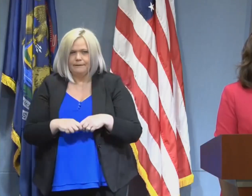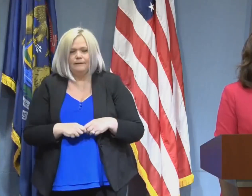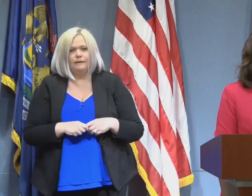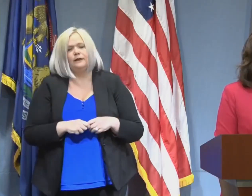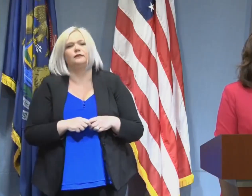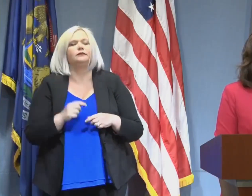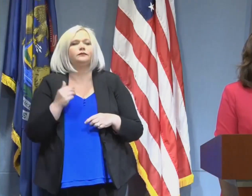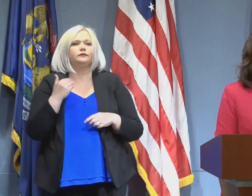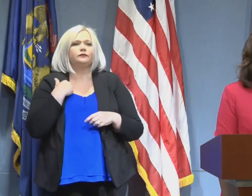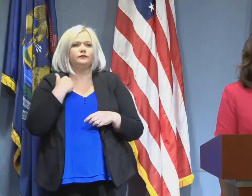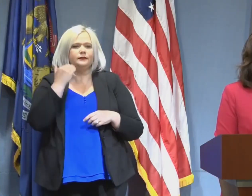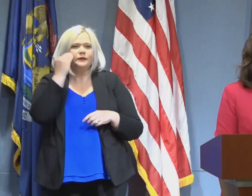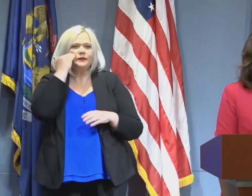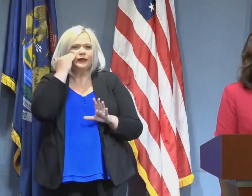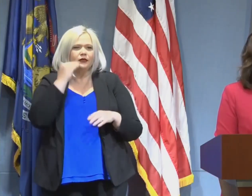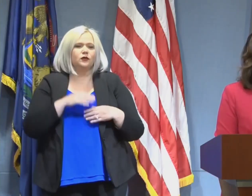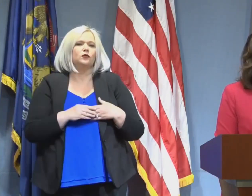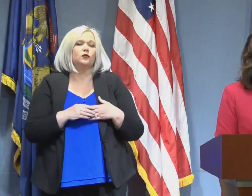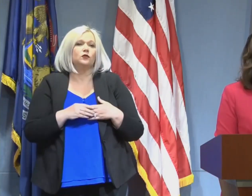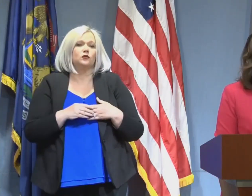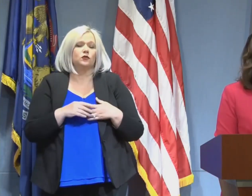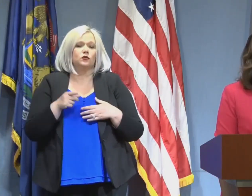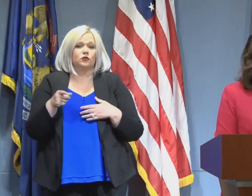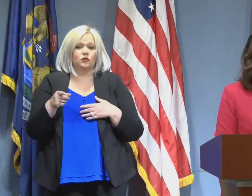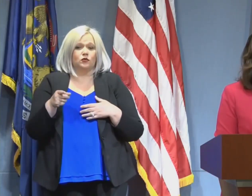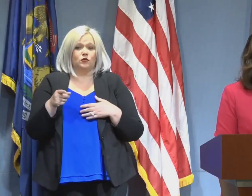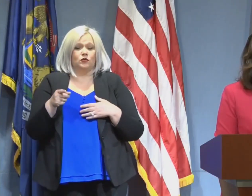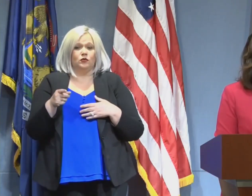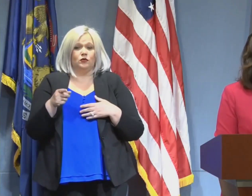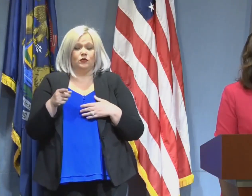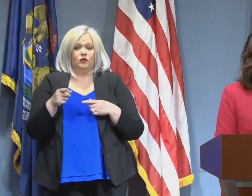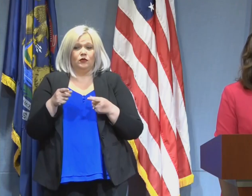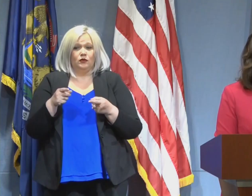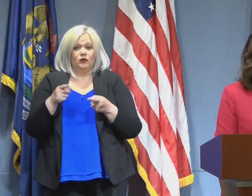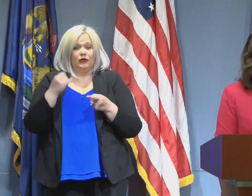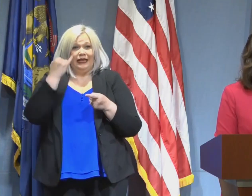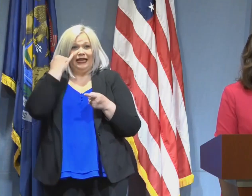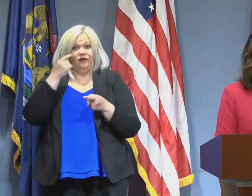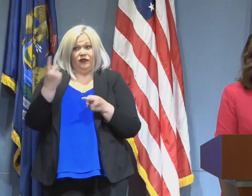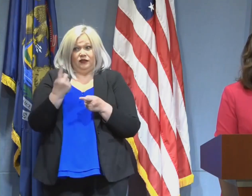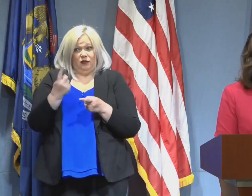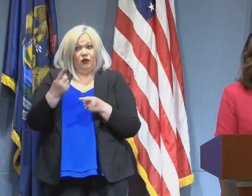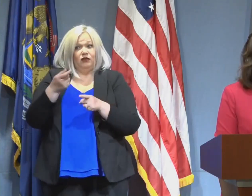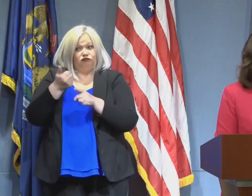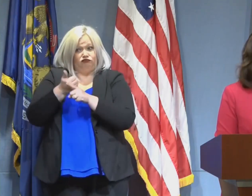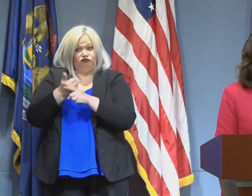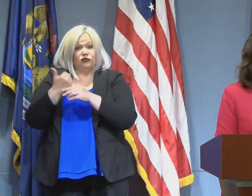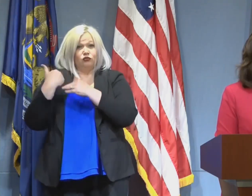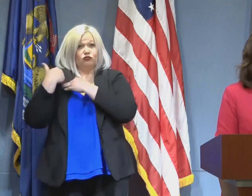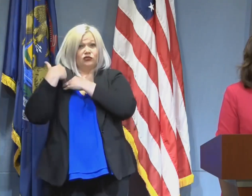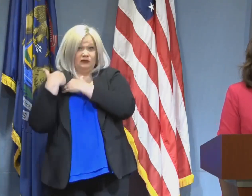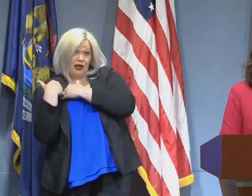that where there is culpability, we will pursue getting,